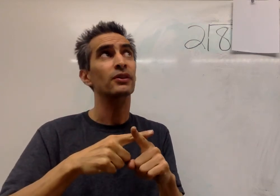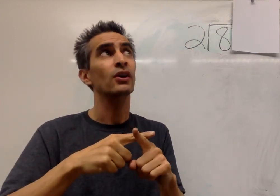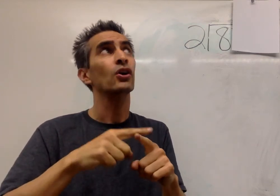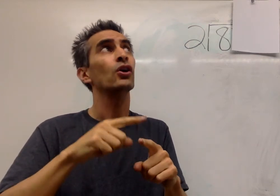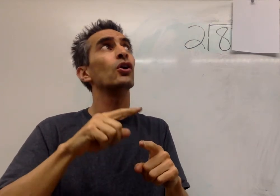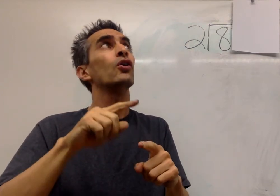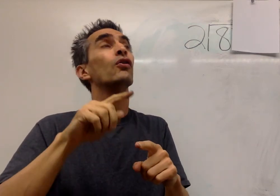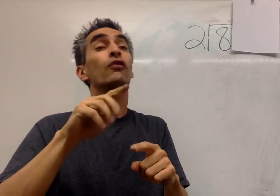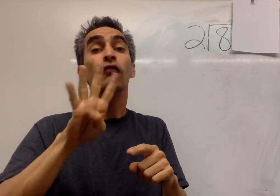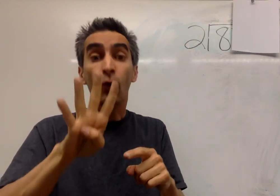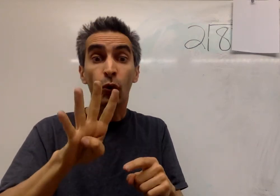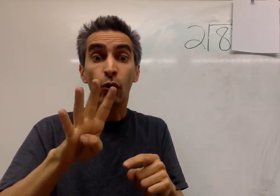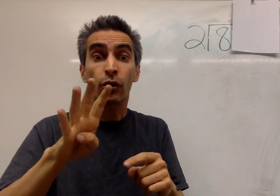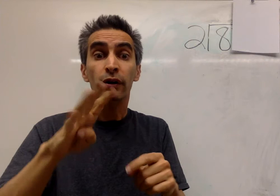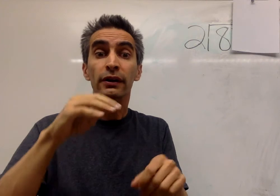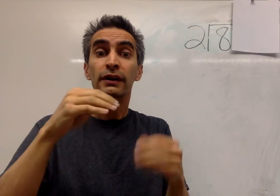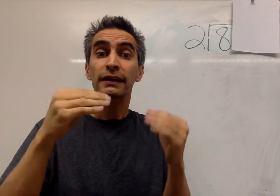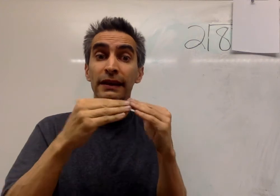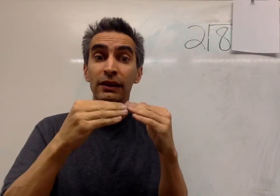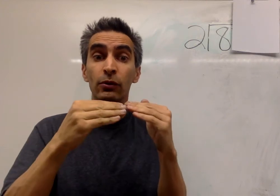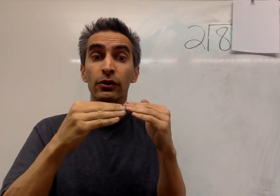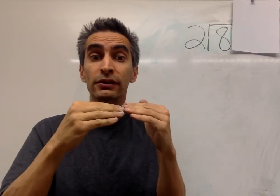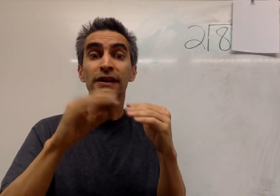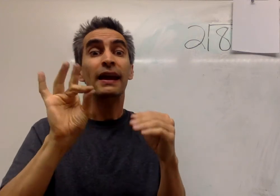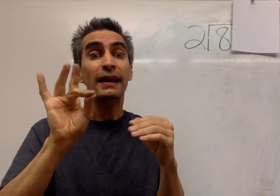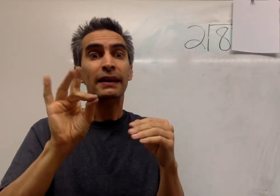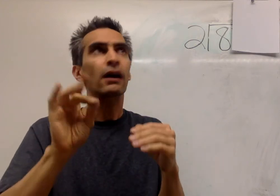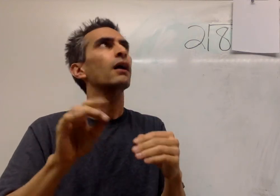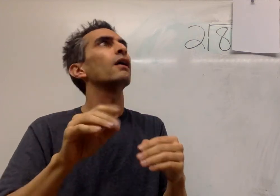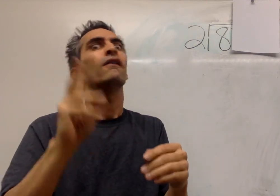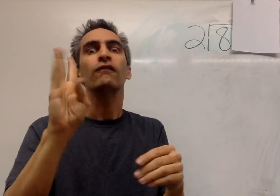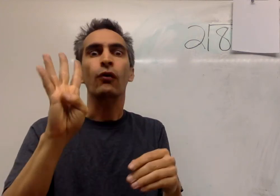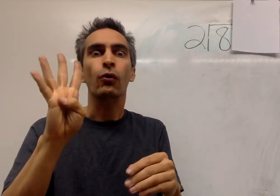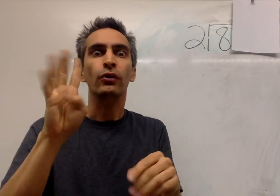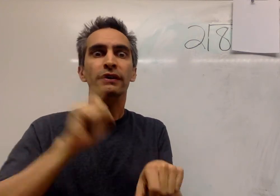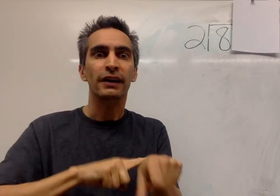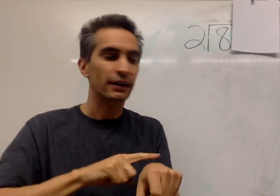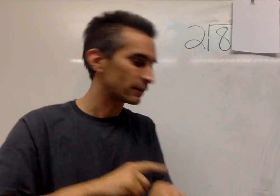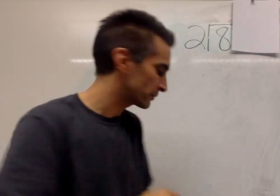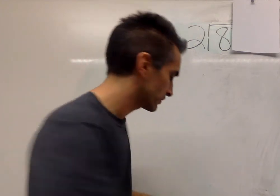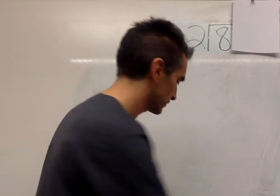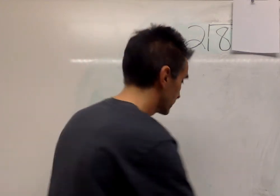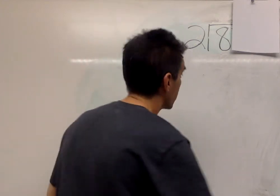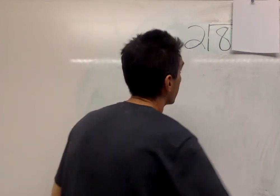times four equals eight four times.